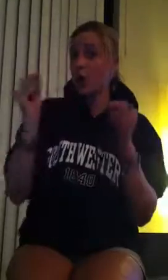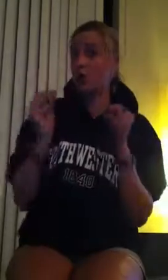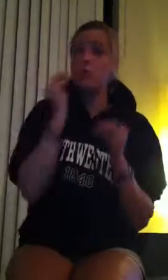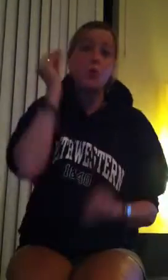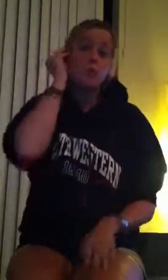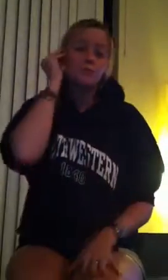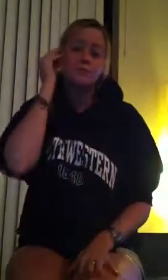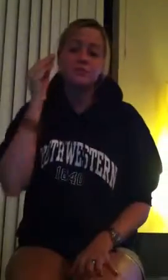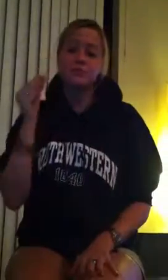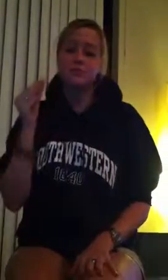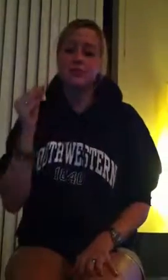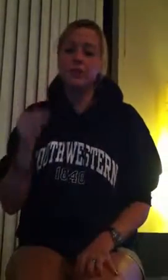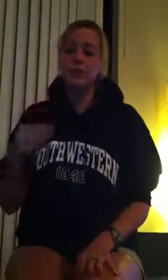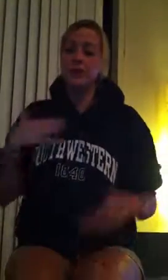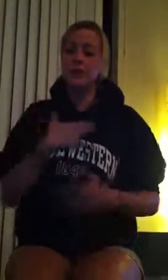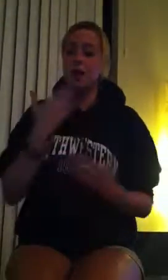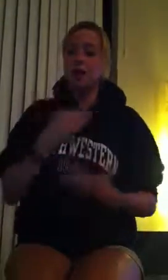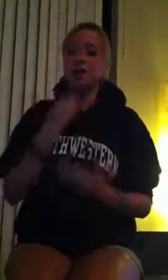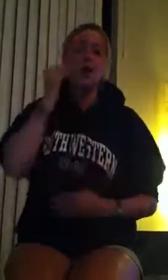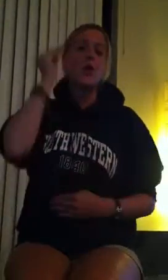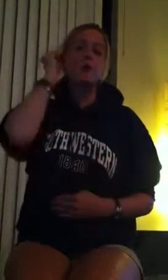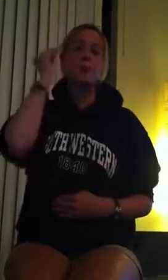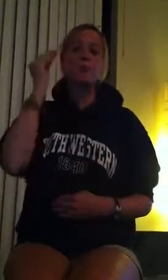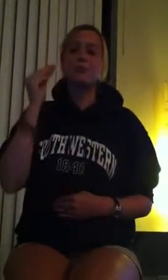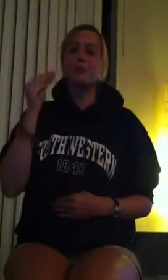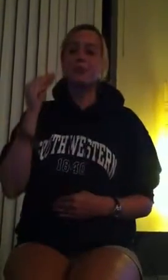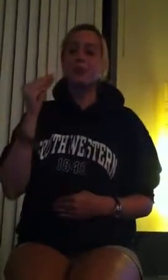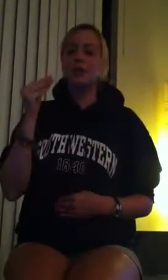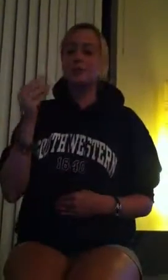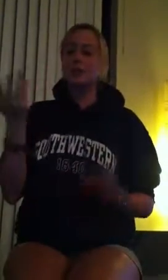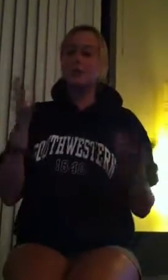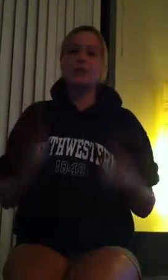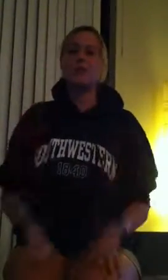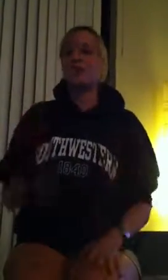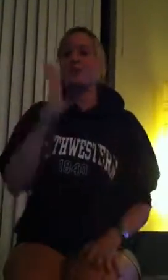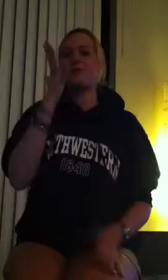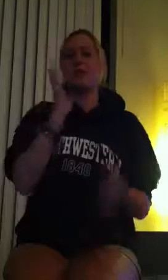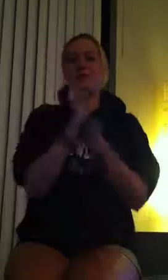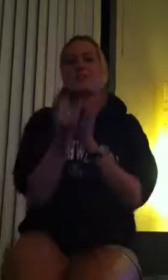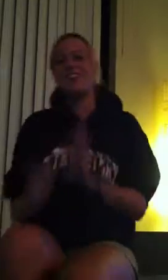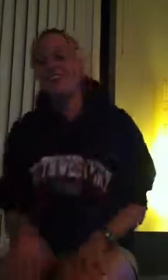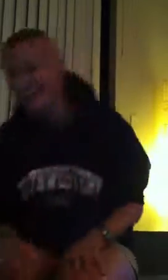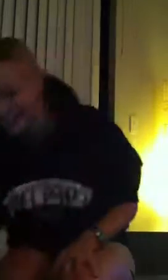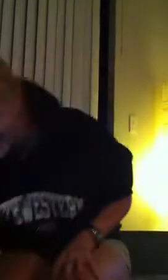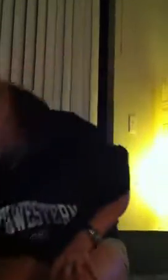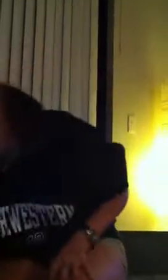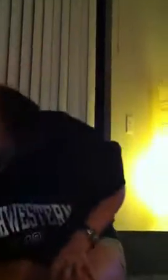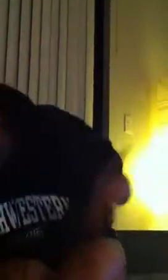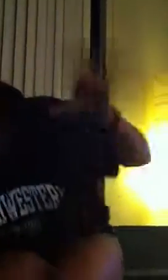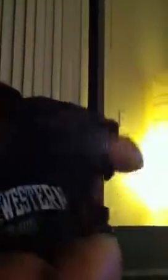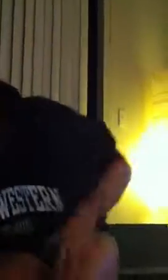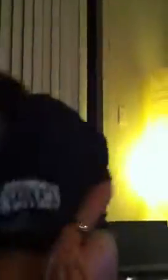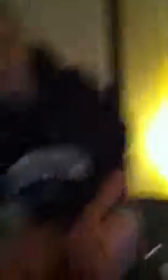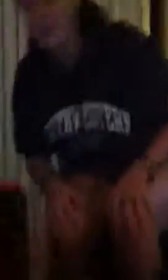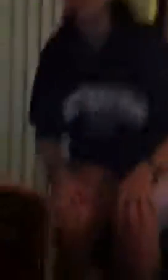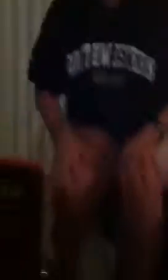just knew I wanted something more. It sounds like breaking the dead ceiling. Thank you! care.